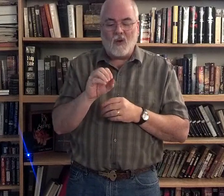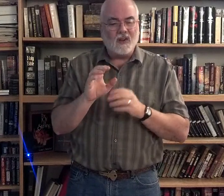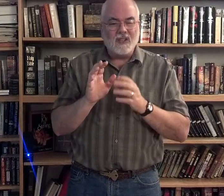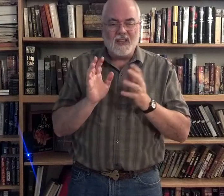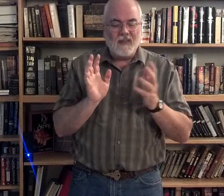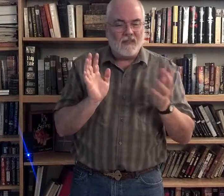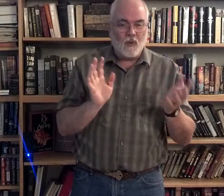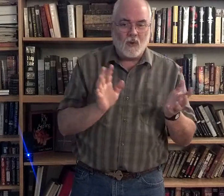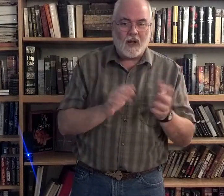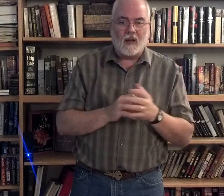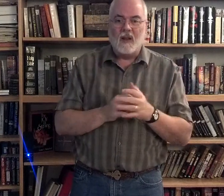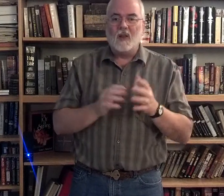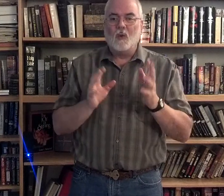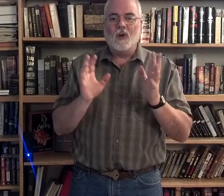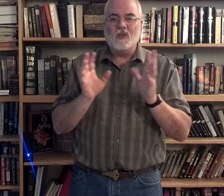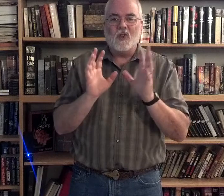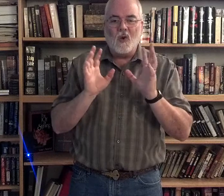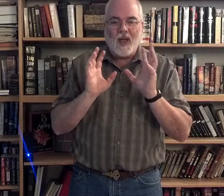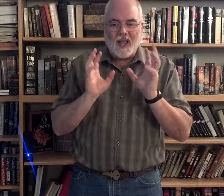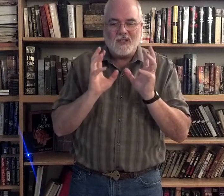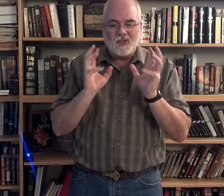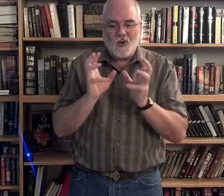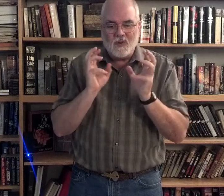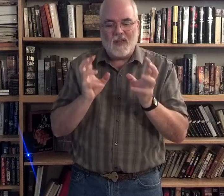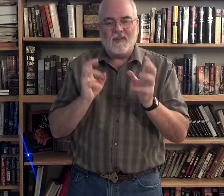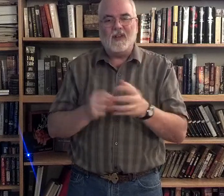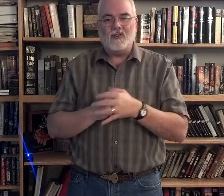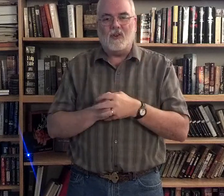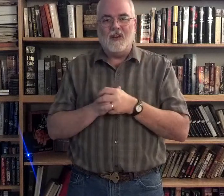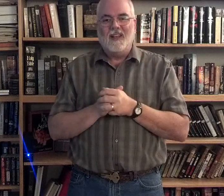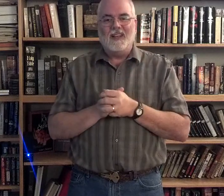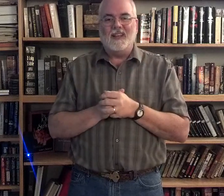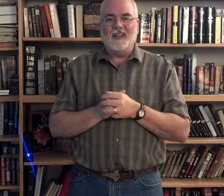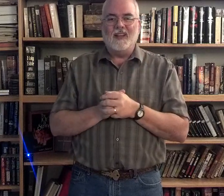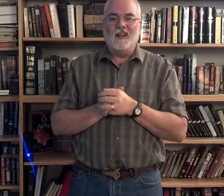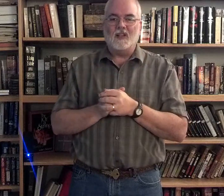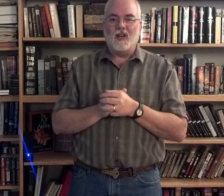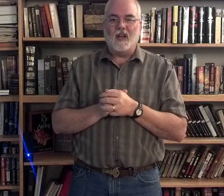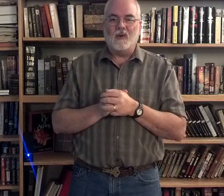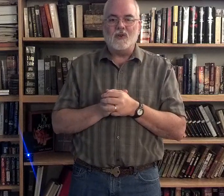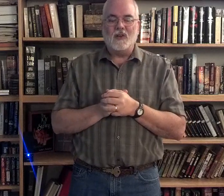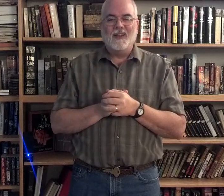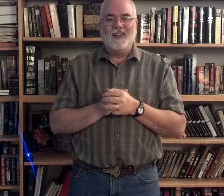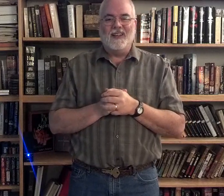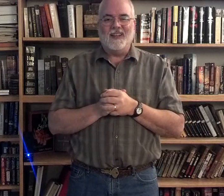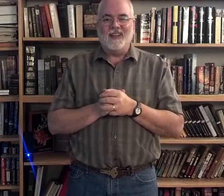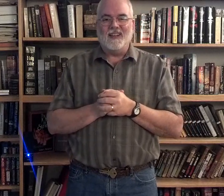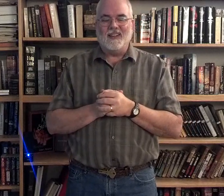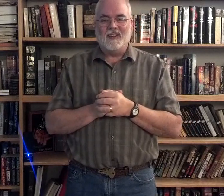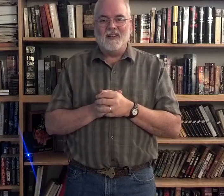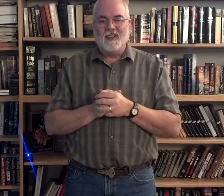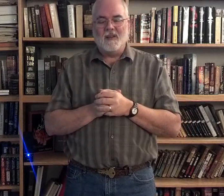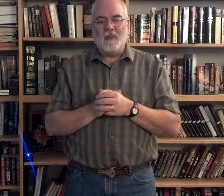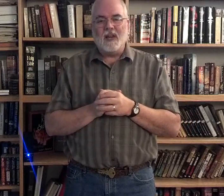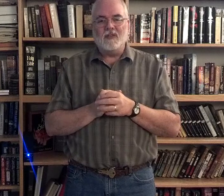or just leave the word out. The word so has no definition in English language. Might even say,